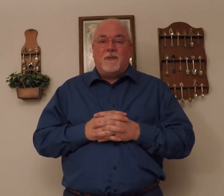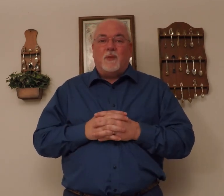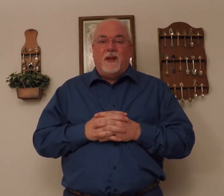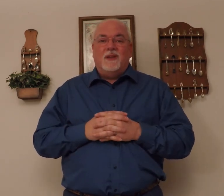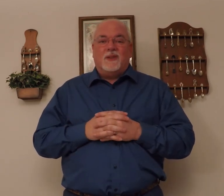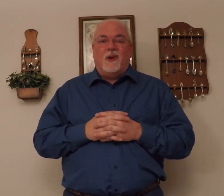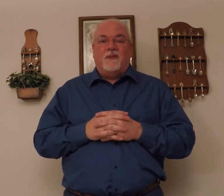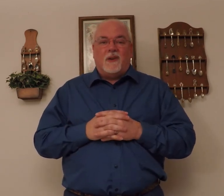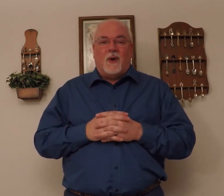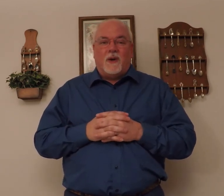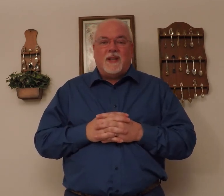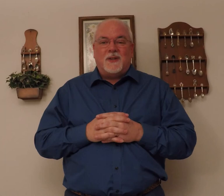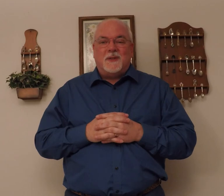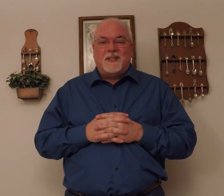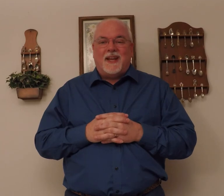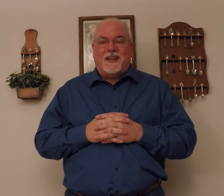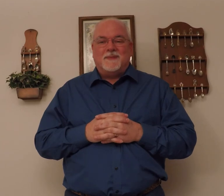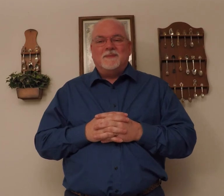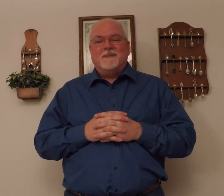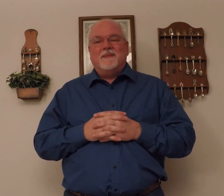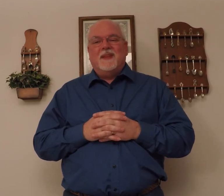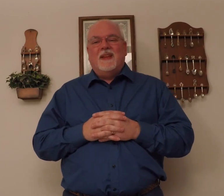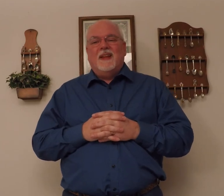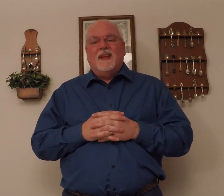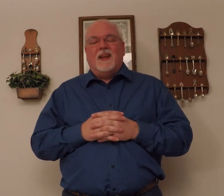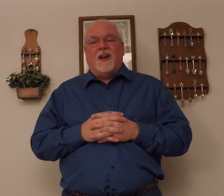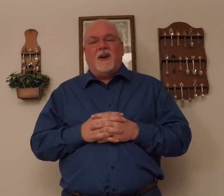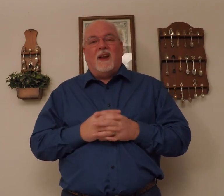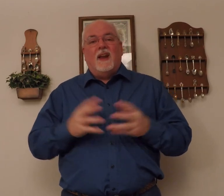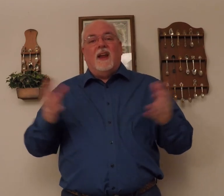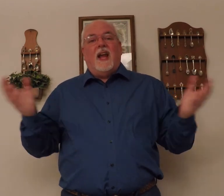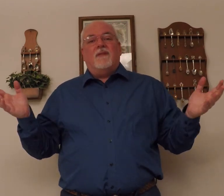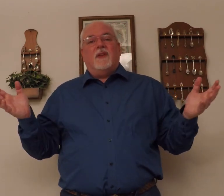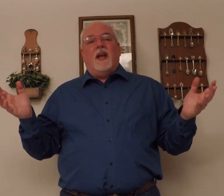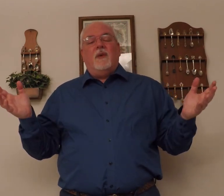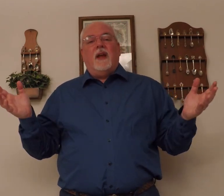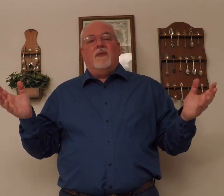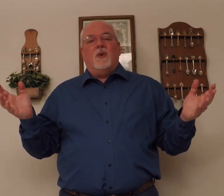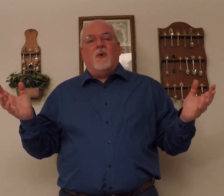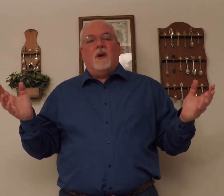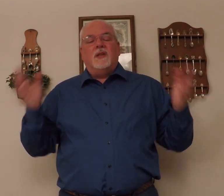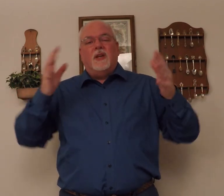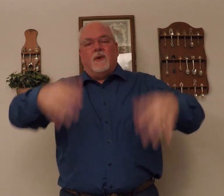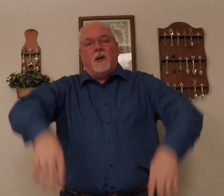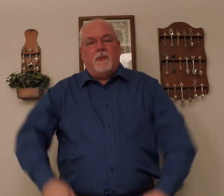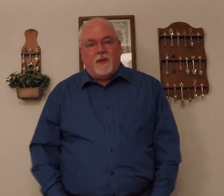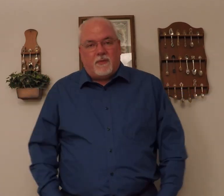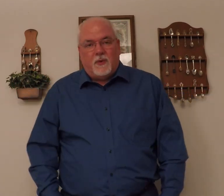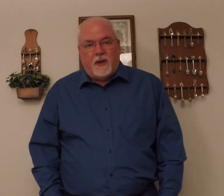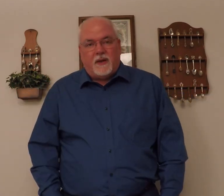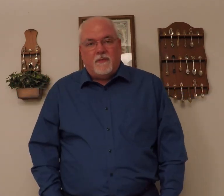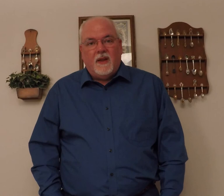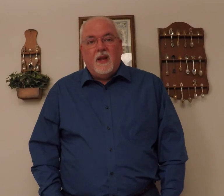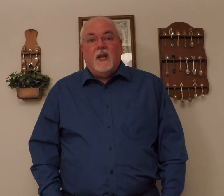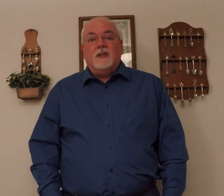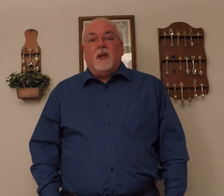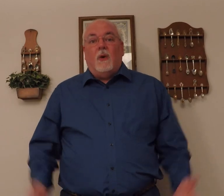have to read the song that we're all actually saying. All right. After that, we have the chorus, and you've already been through it. So.